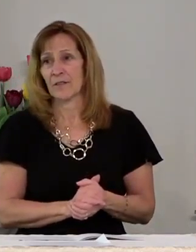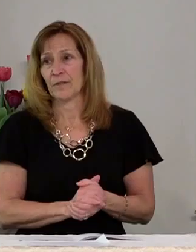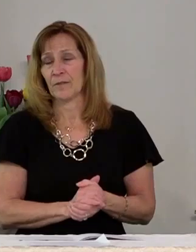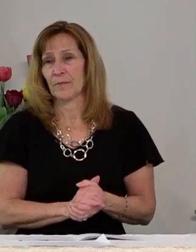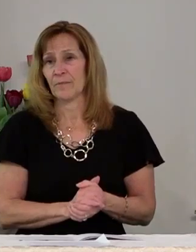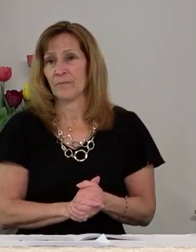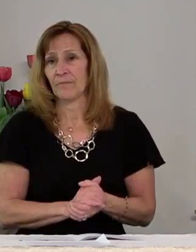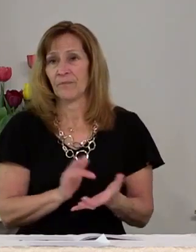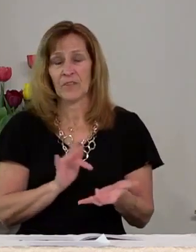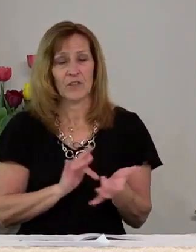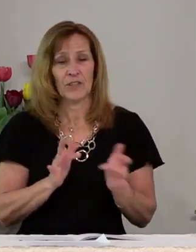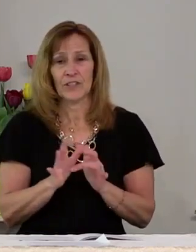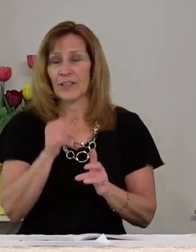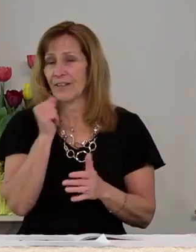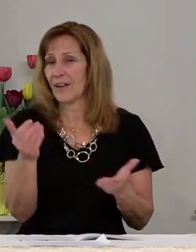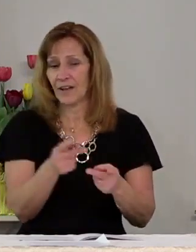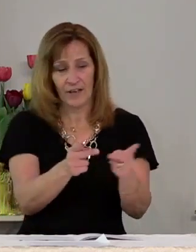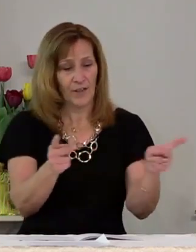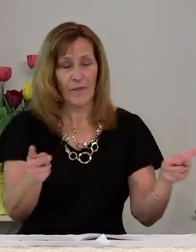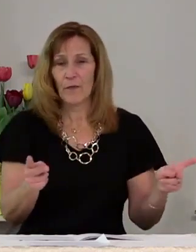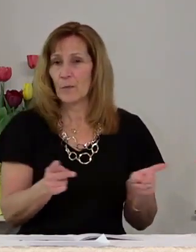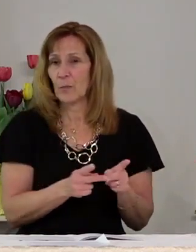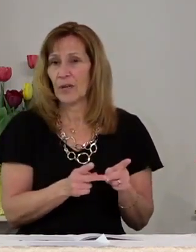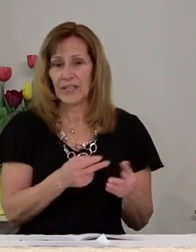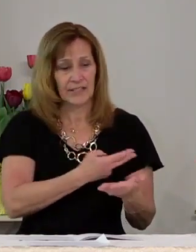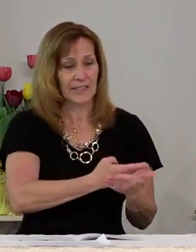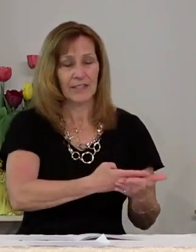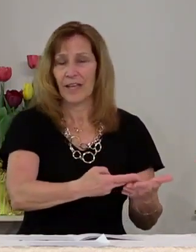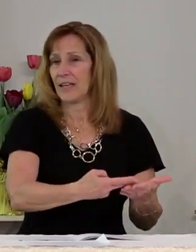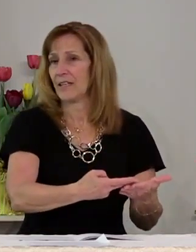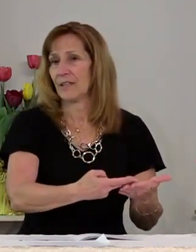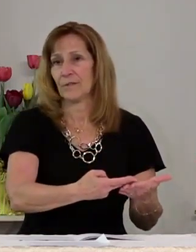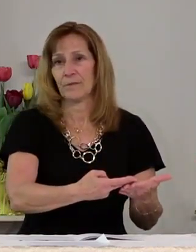he is not in the place where he was laid